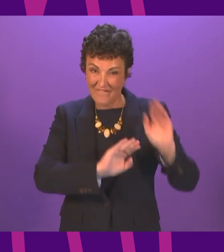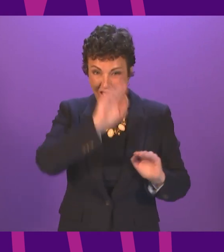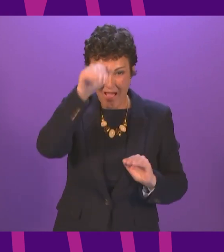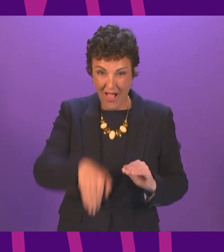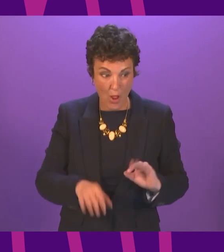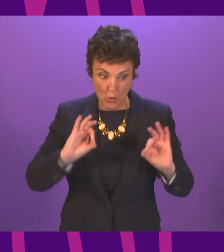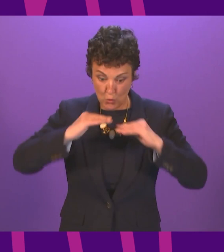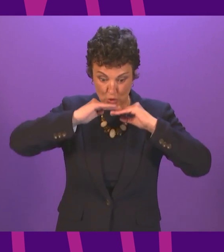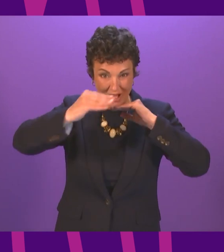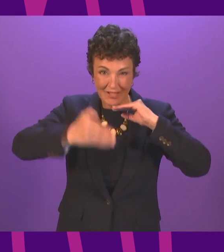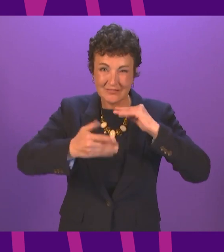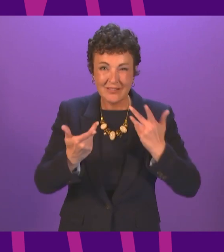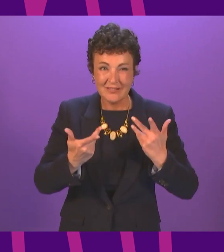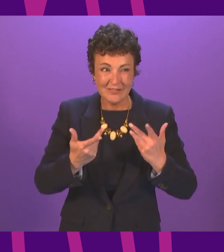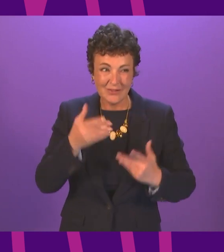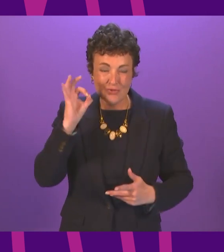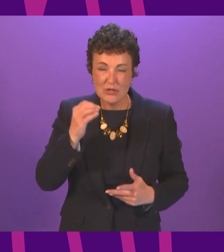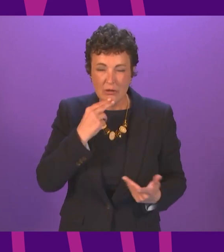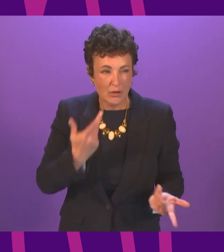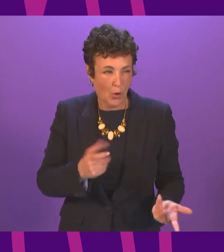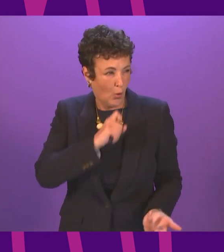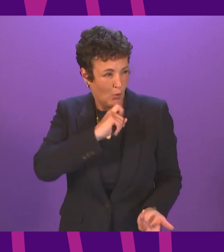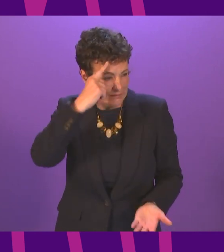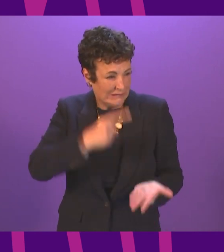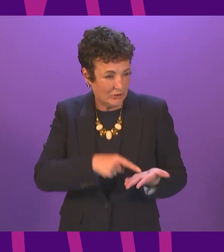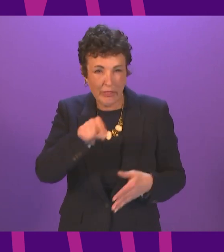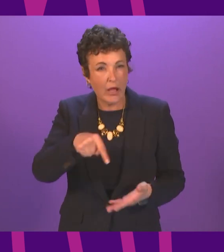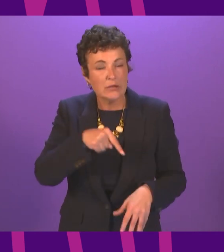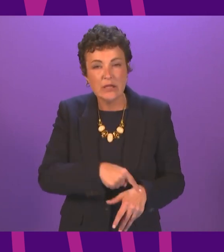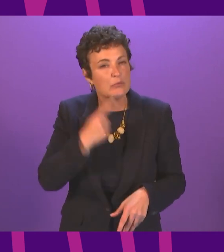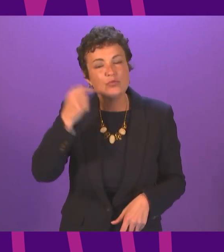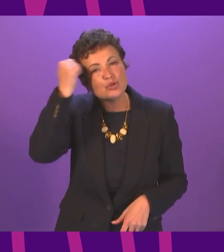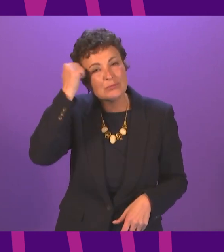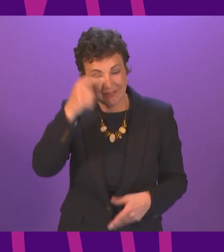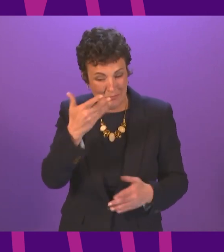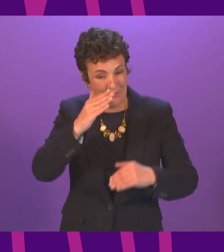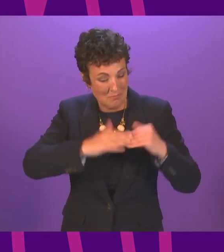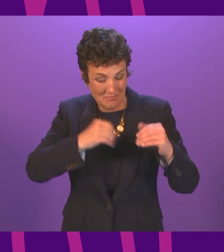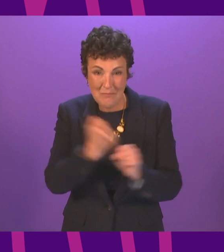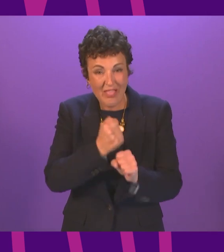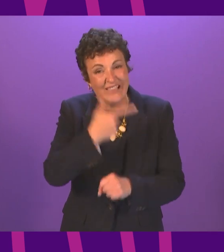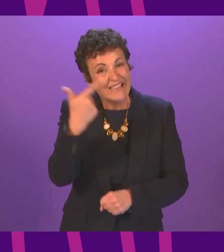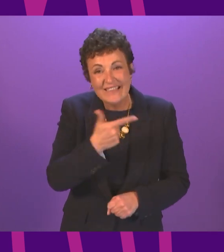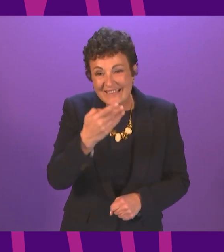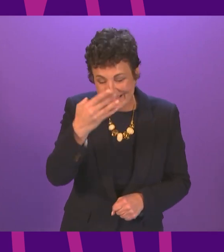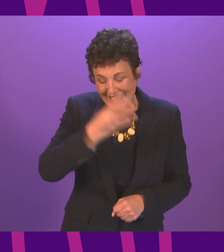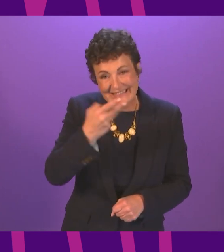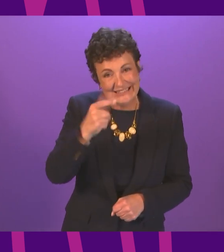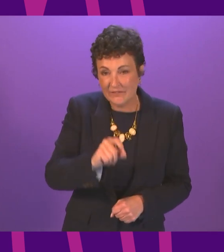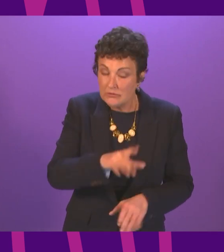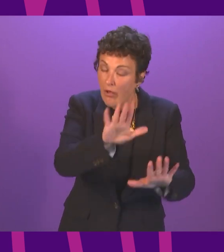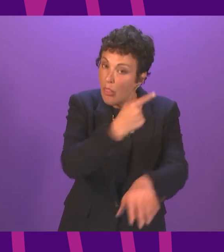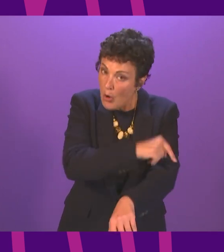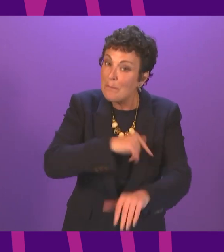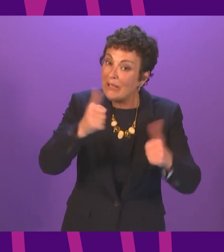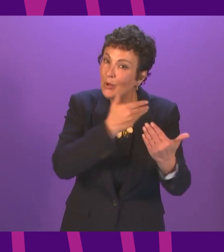no shelter nearby in Greenock was just a ridiculous decision at that time when it was built in the 1970s the hospital has served our community